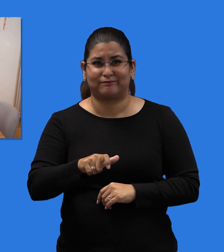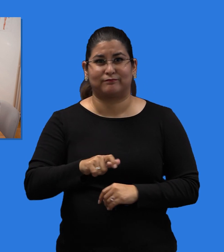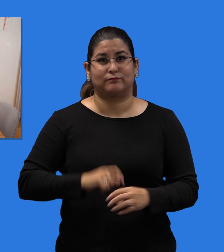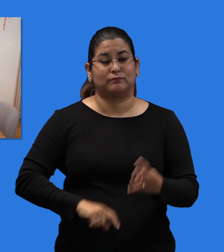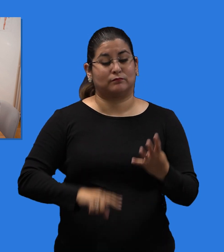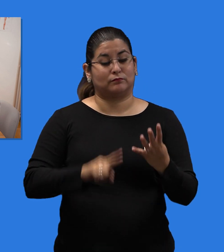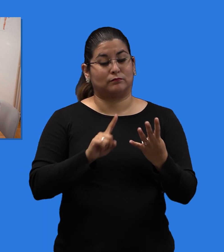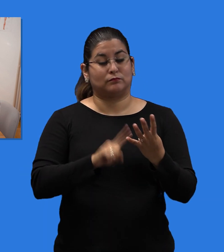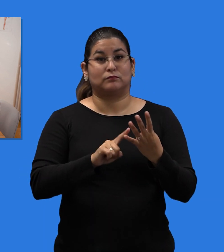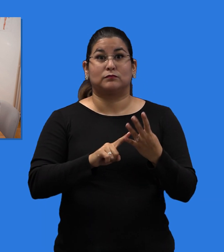possible.